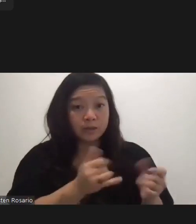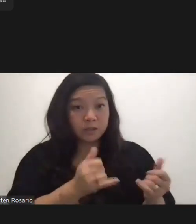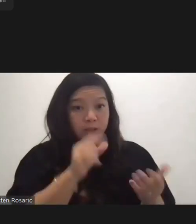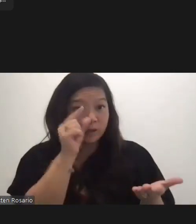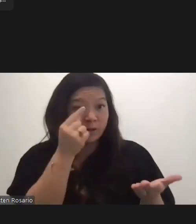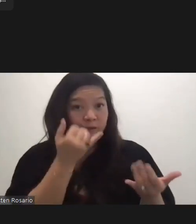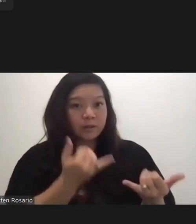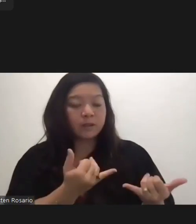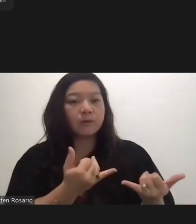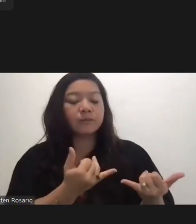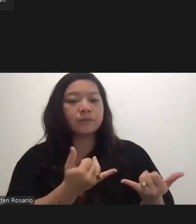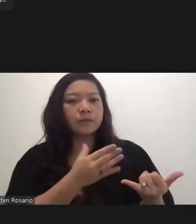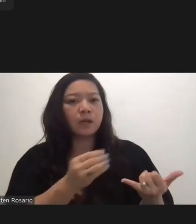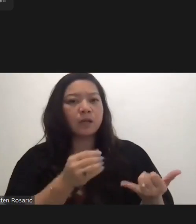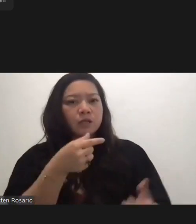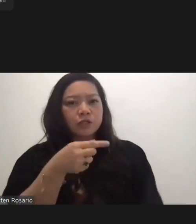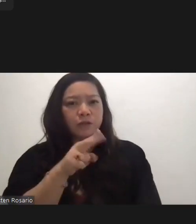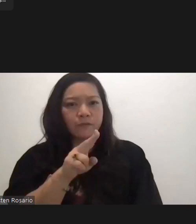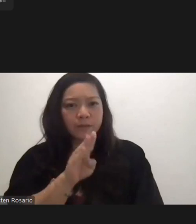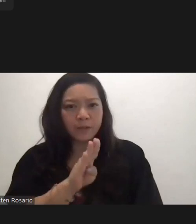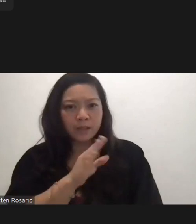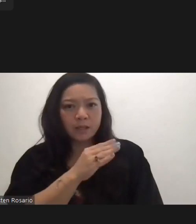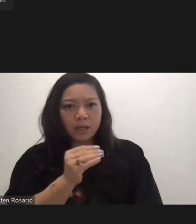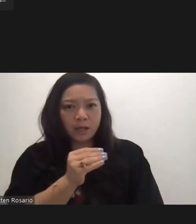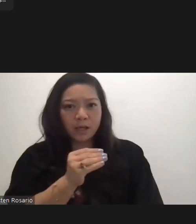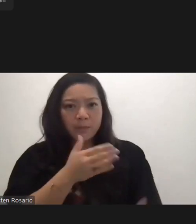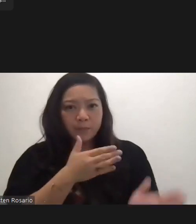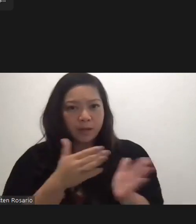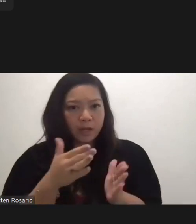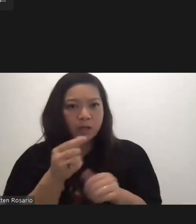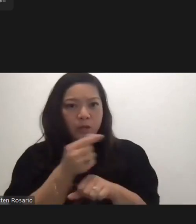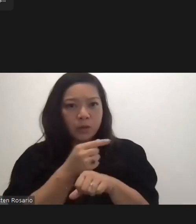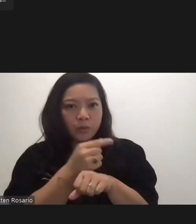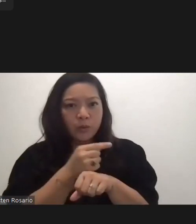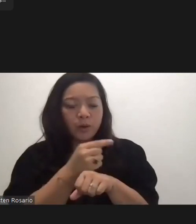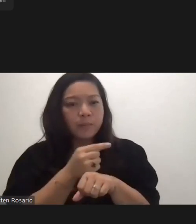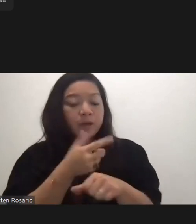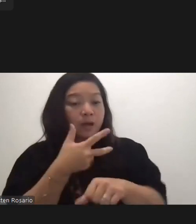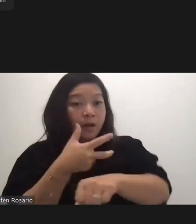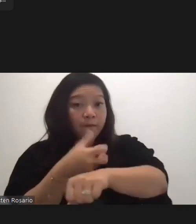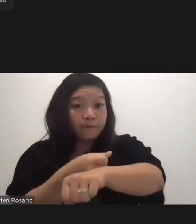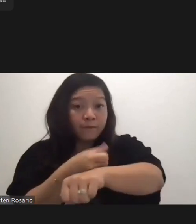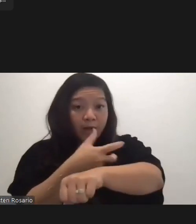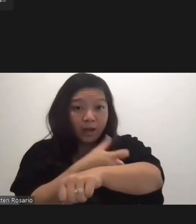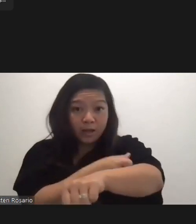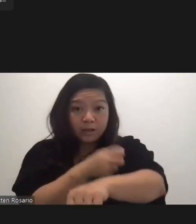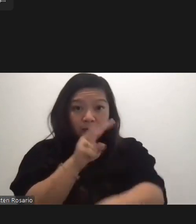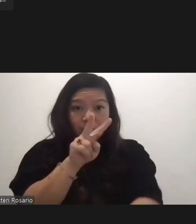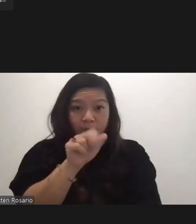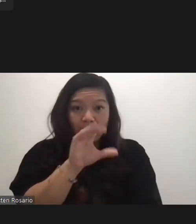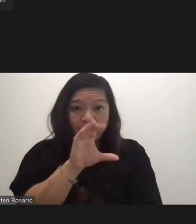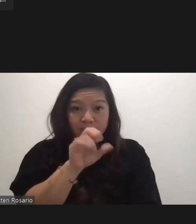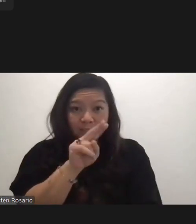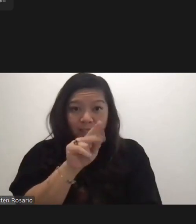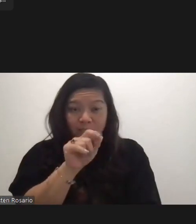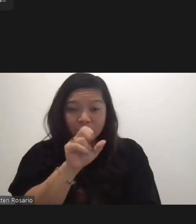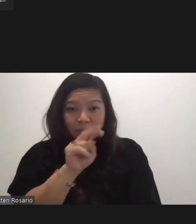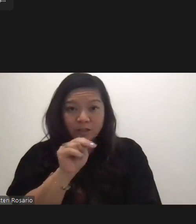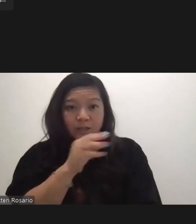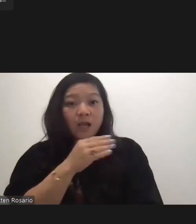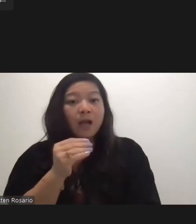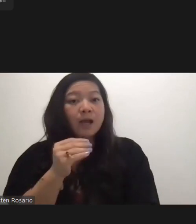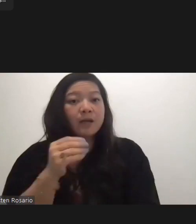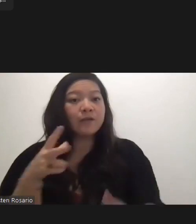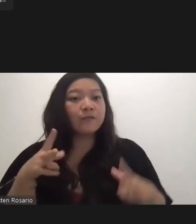The GVB, they're planning their Guam vaccination and vacation. But currently,